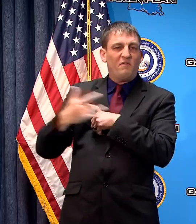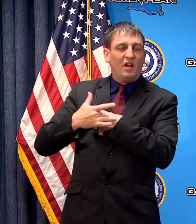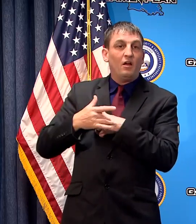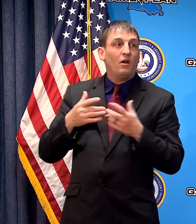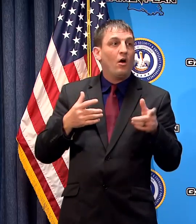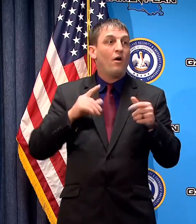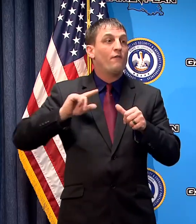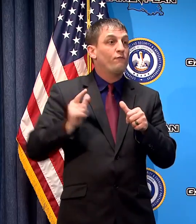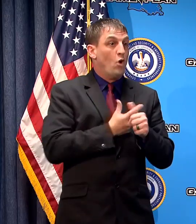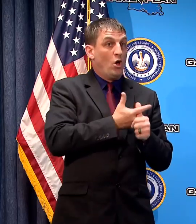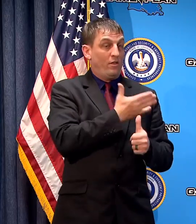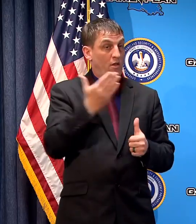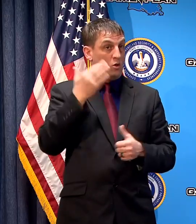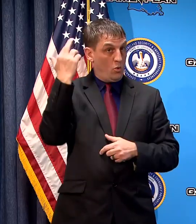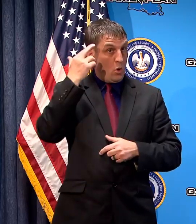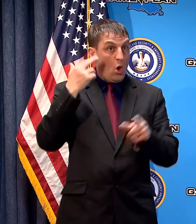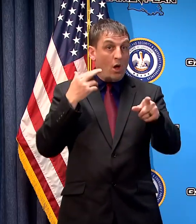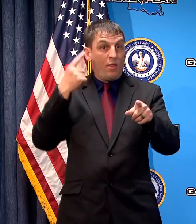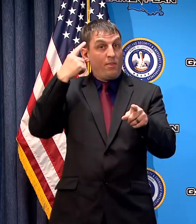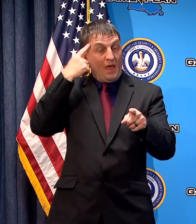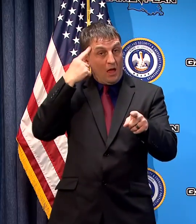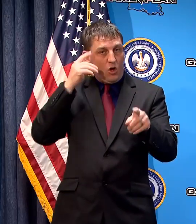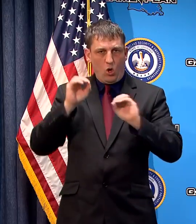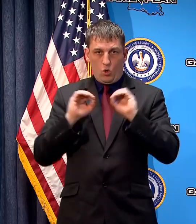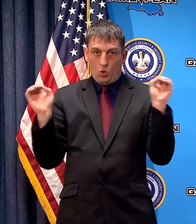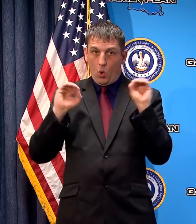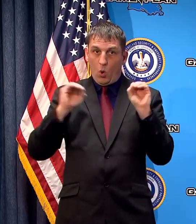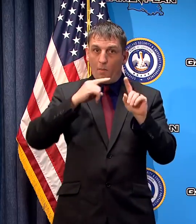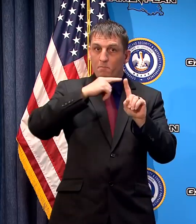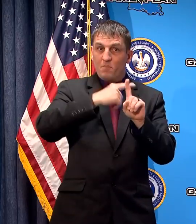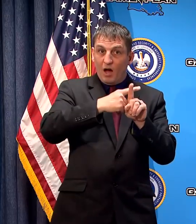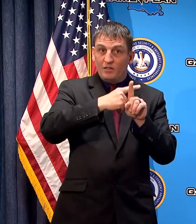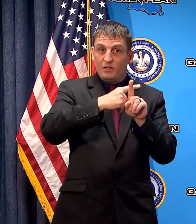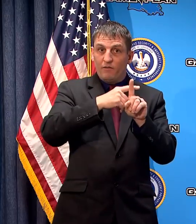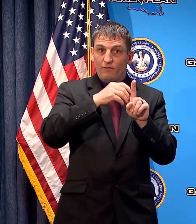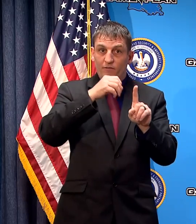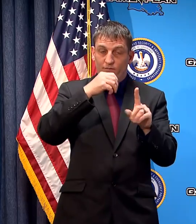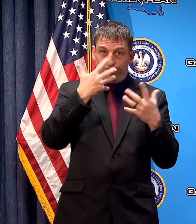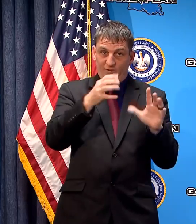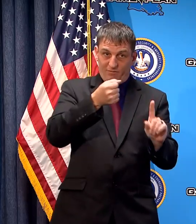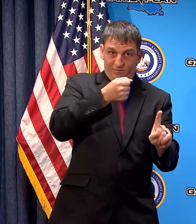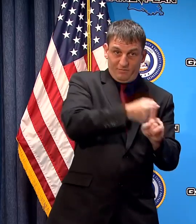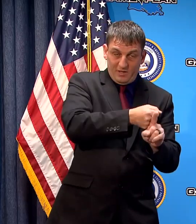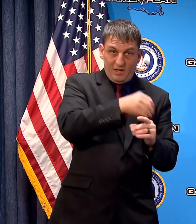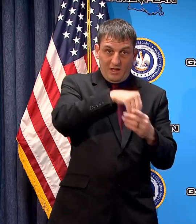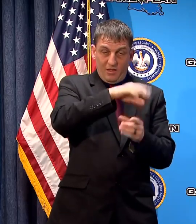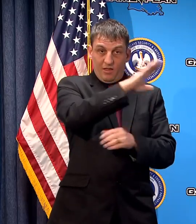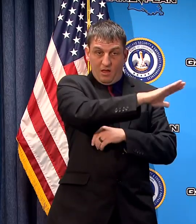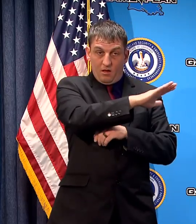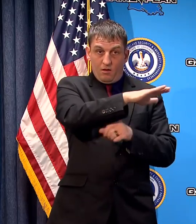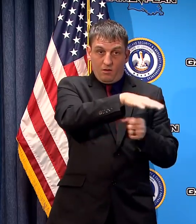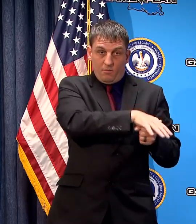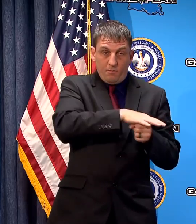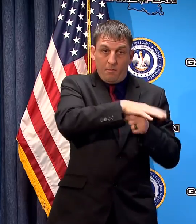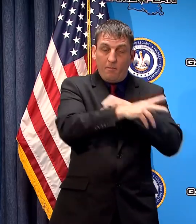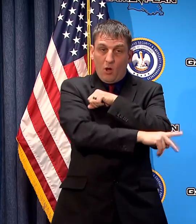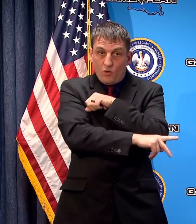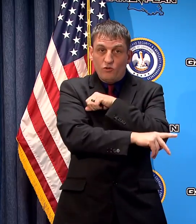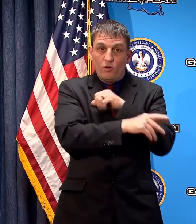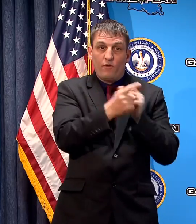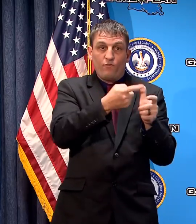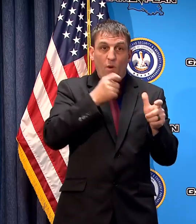there's every reason to believe that just because they don't have a positive case as confirmed through a